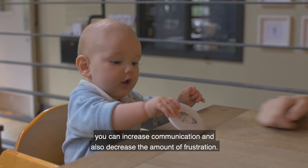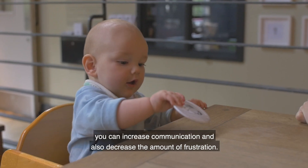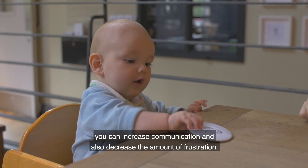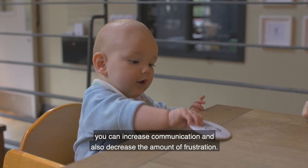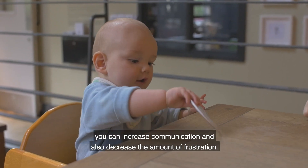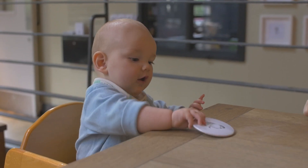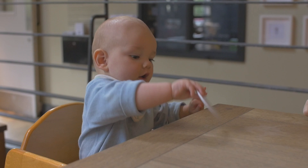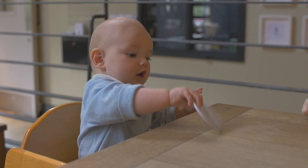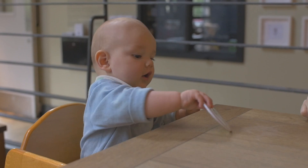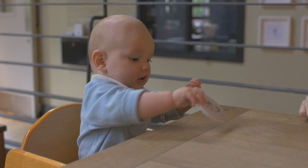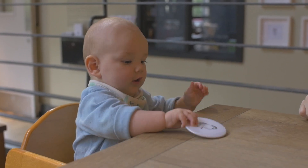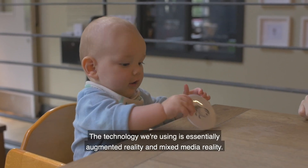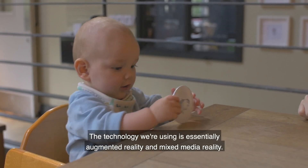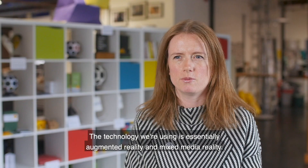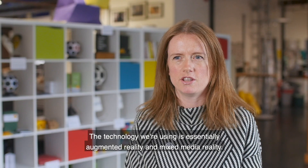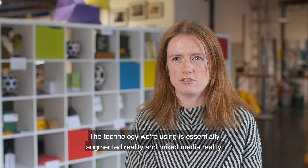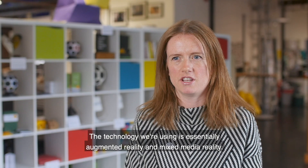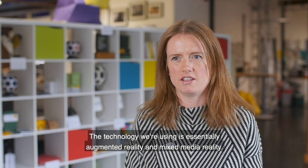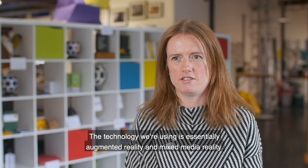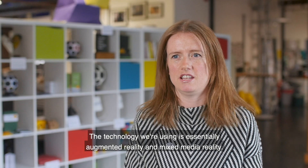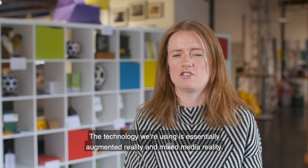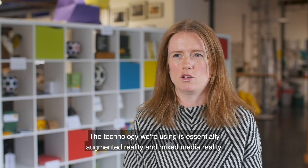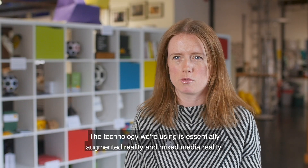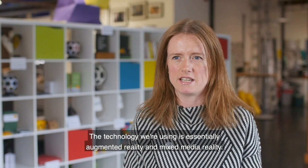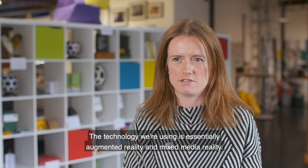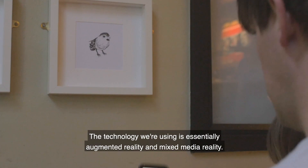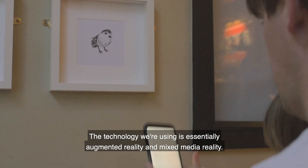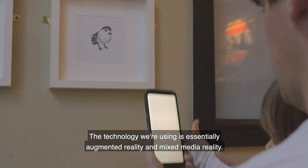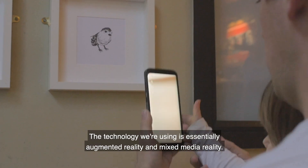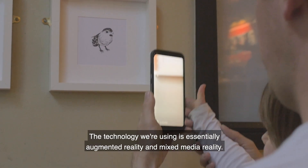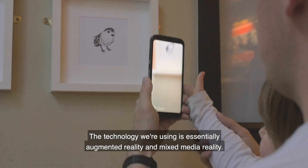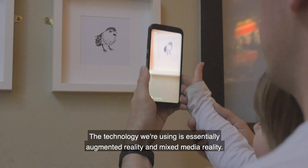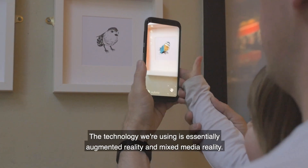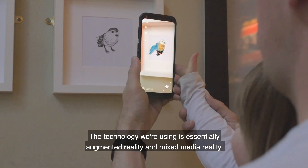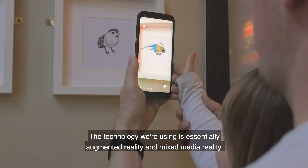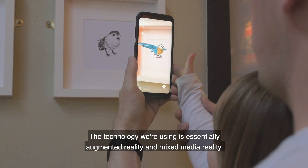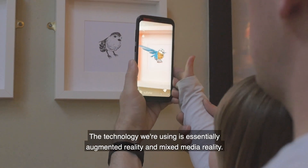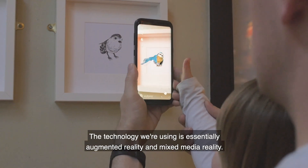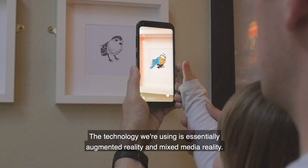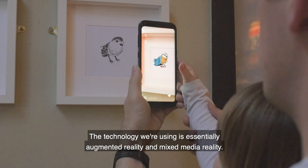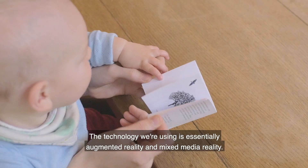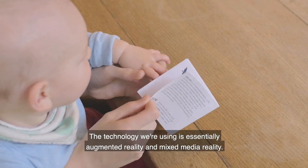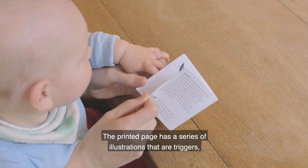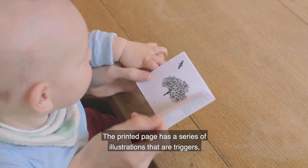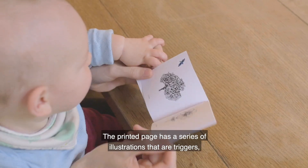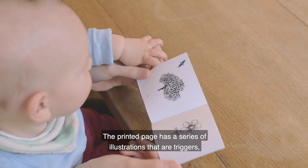frustration. The technology we're using is essentially augmented reality and mixed media reality. The printed page